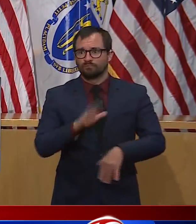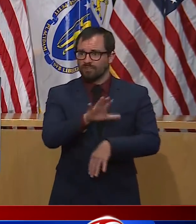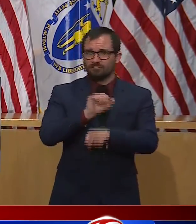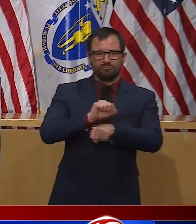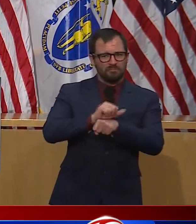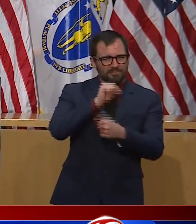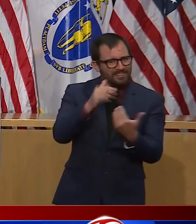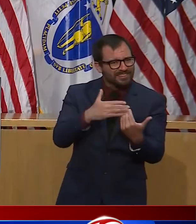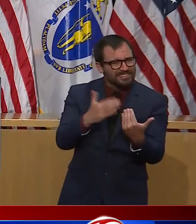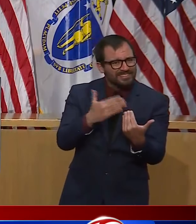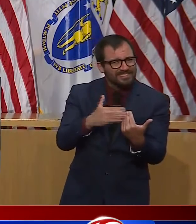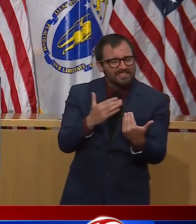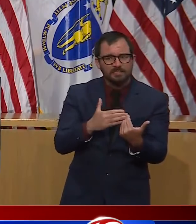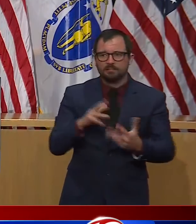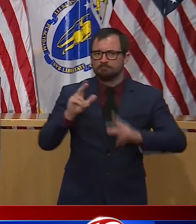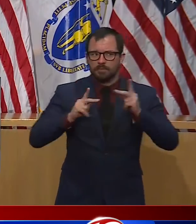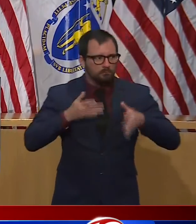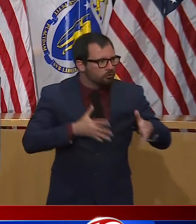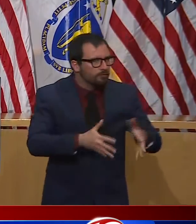this pandemic.